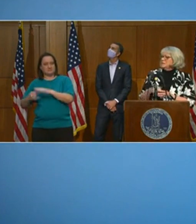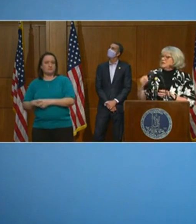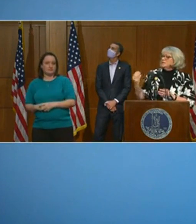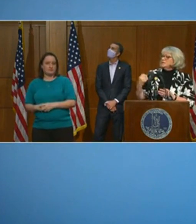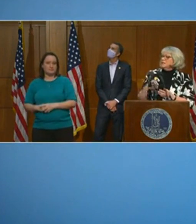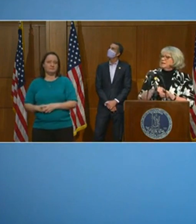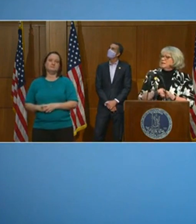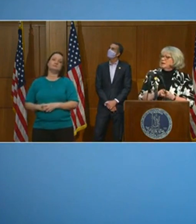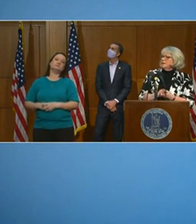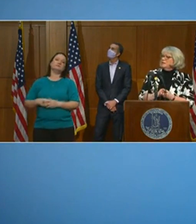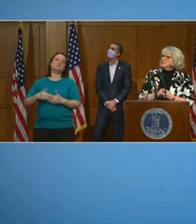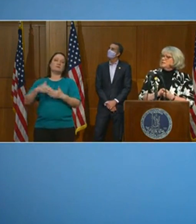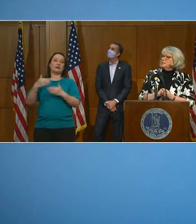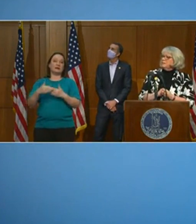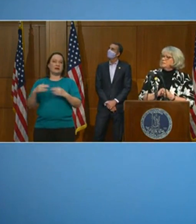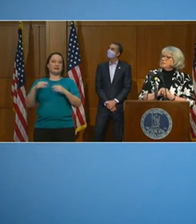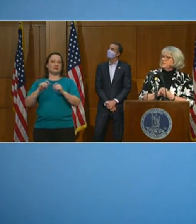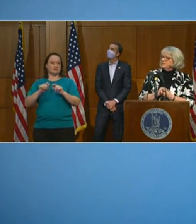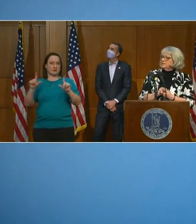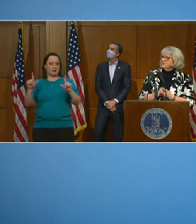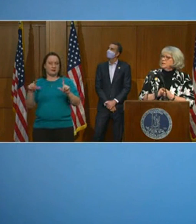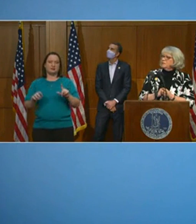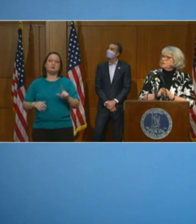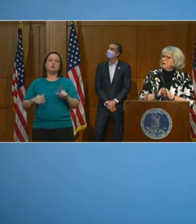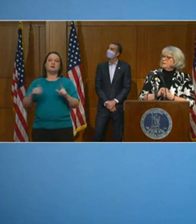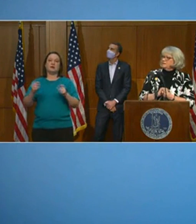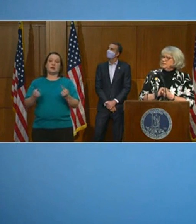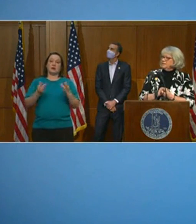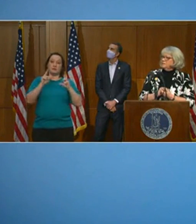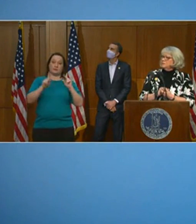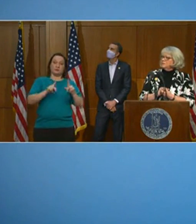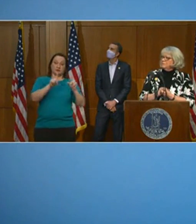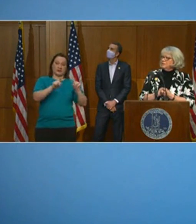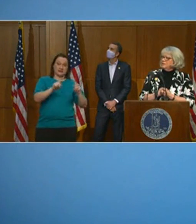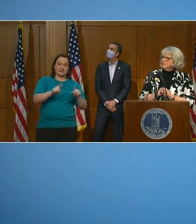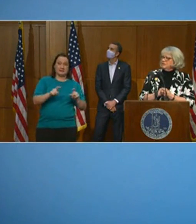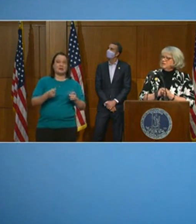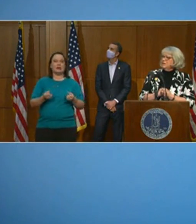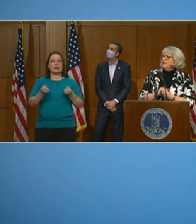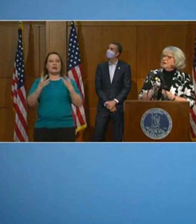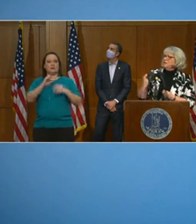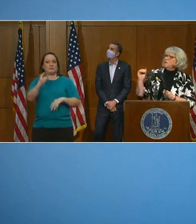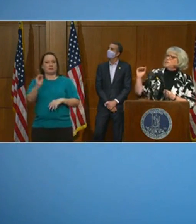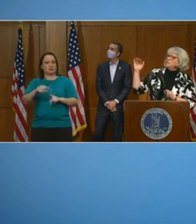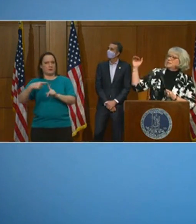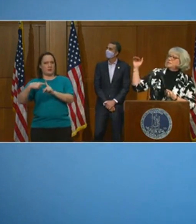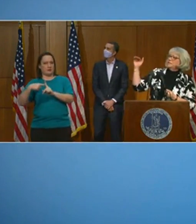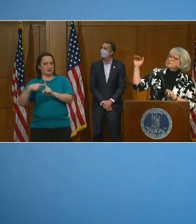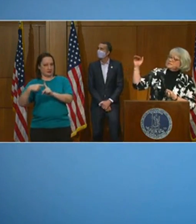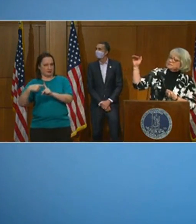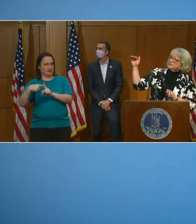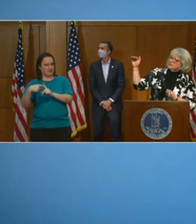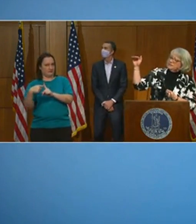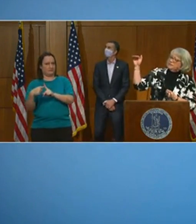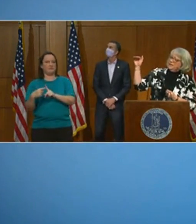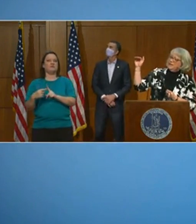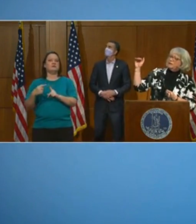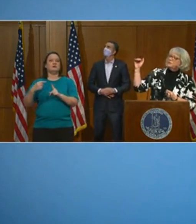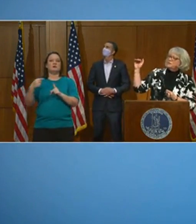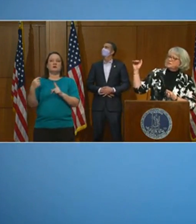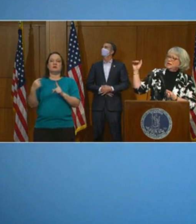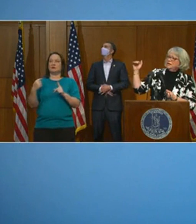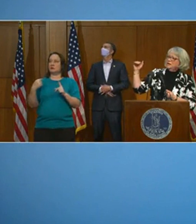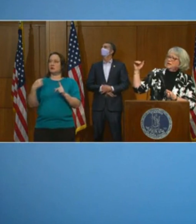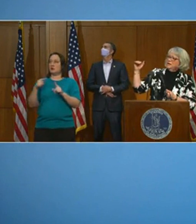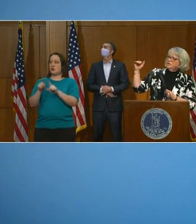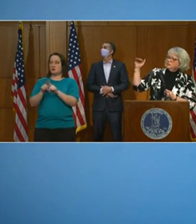So as the governor said, here's the number of people tested, the number of positive tests and percent positivity. And as you can see, we're consistently, and if we had